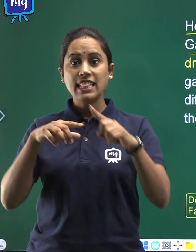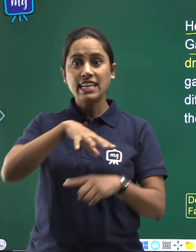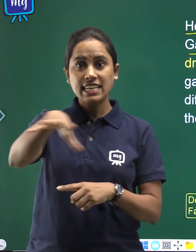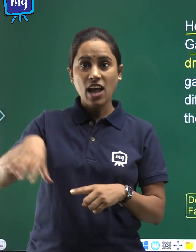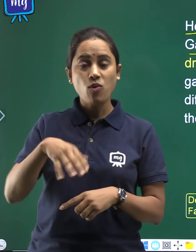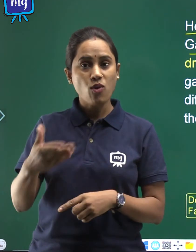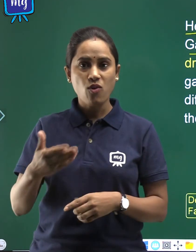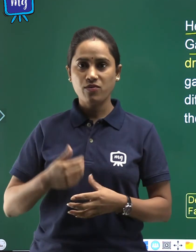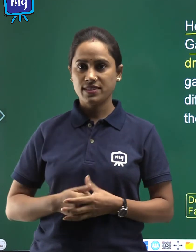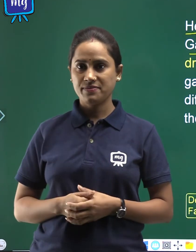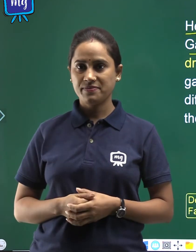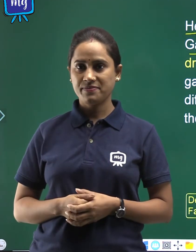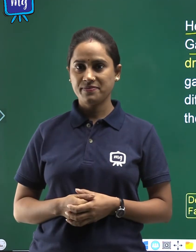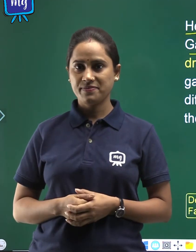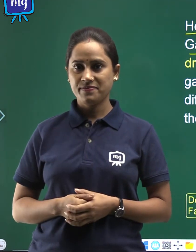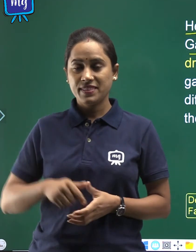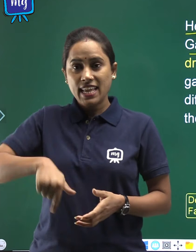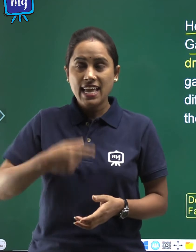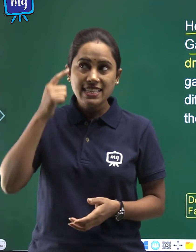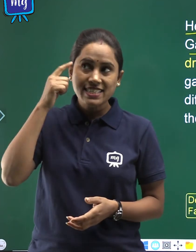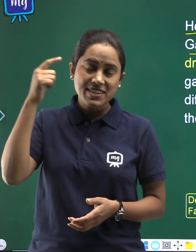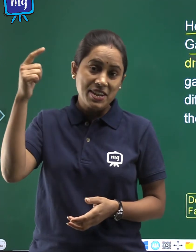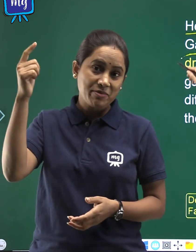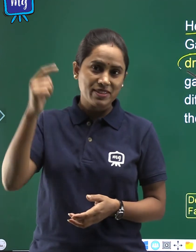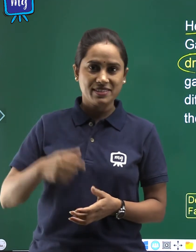his dreams.